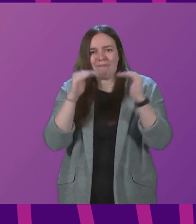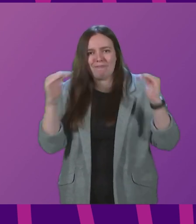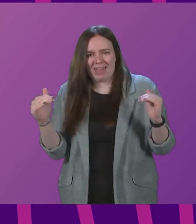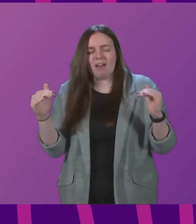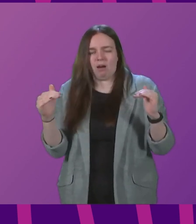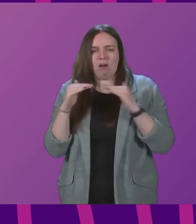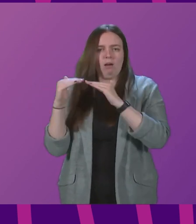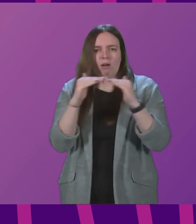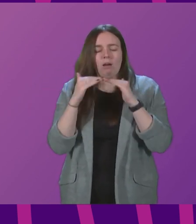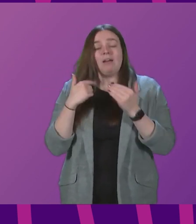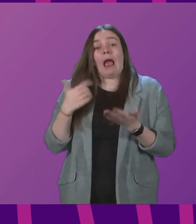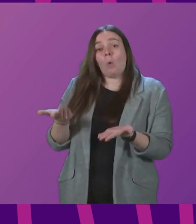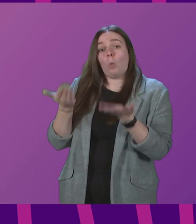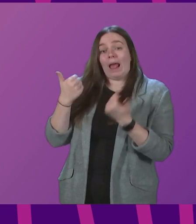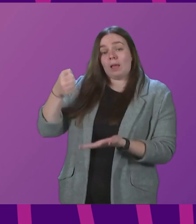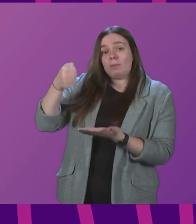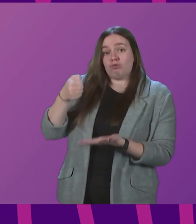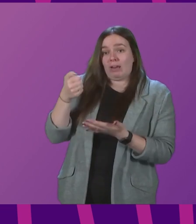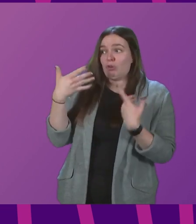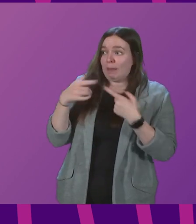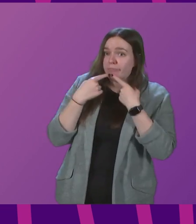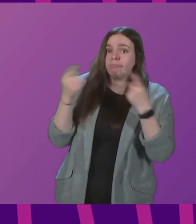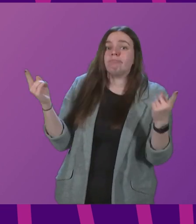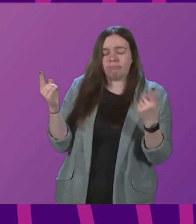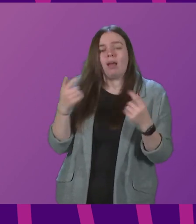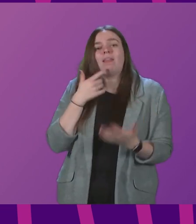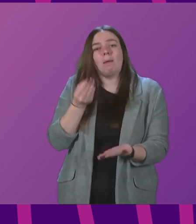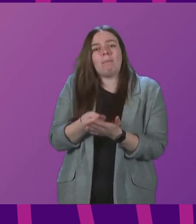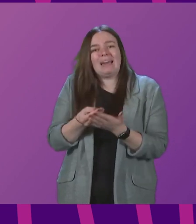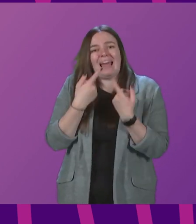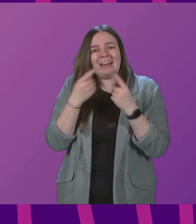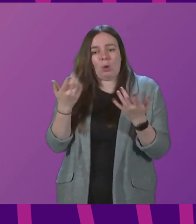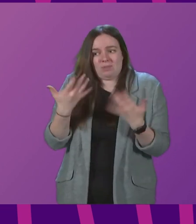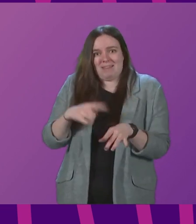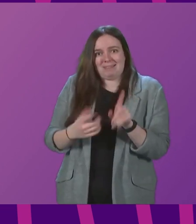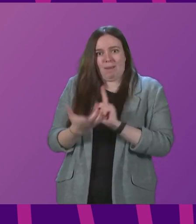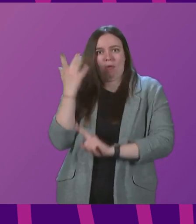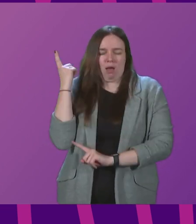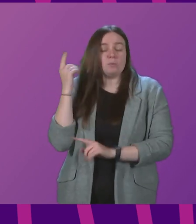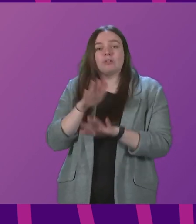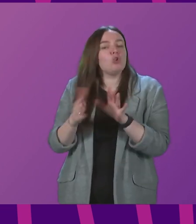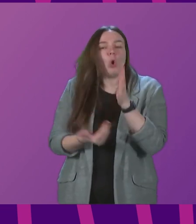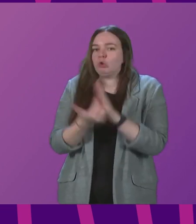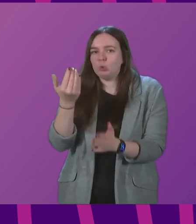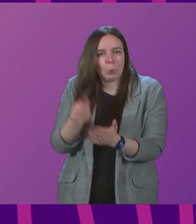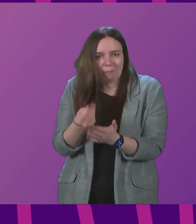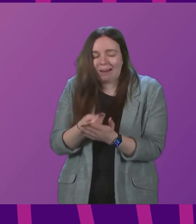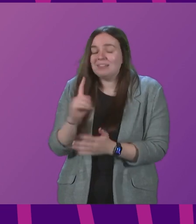equitably. I welcome the announcements that the Treasury has made. The money that was announced this time last week is not new money. It is